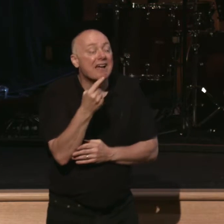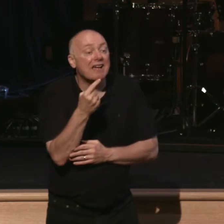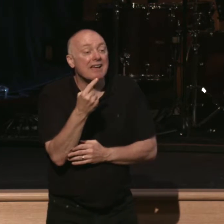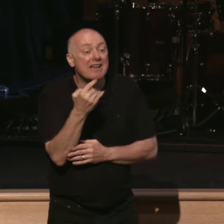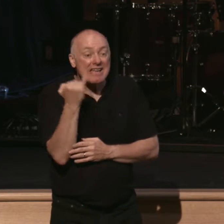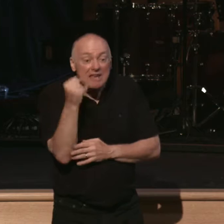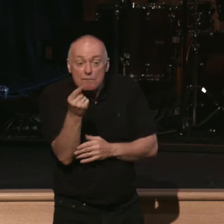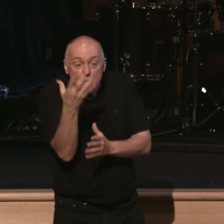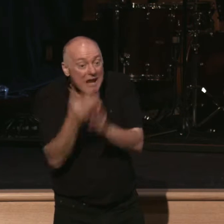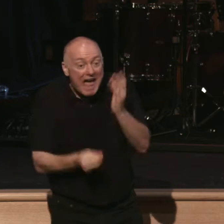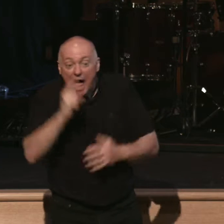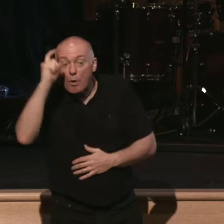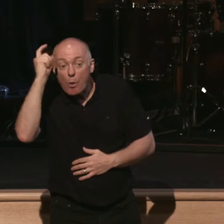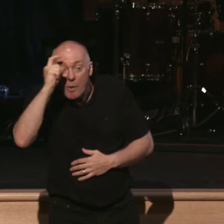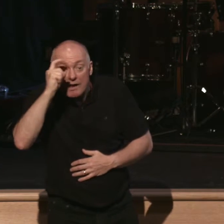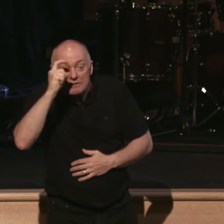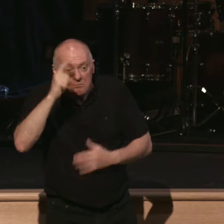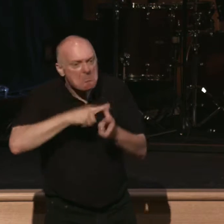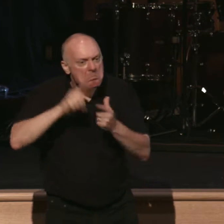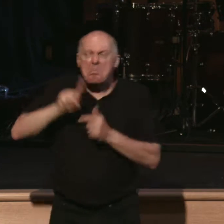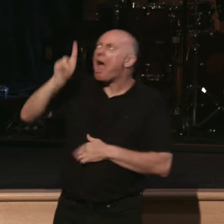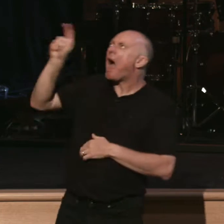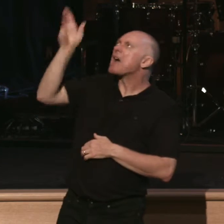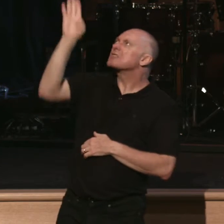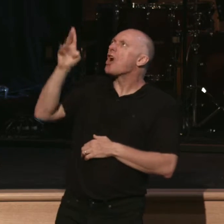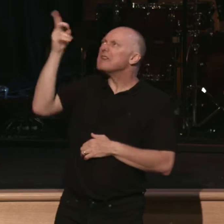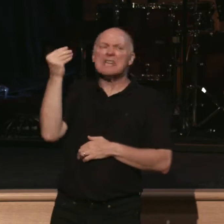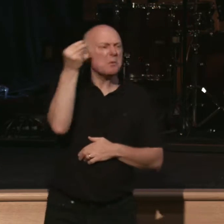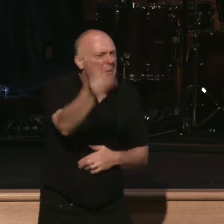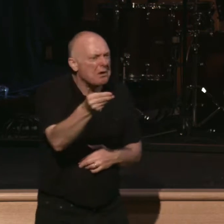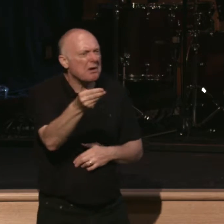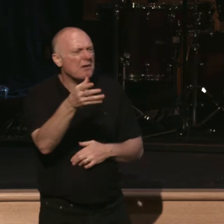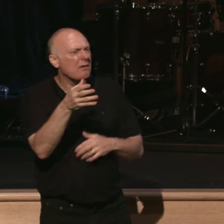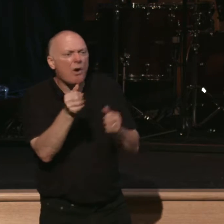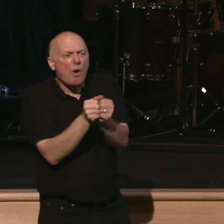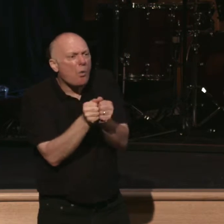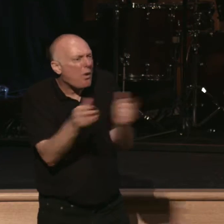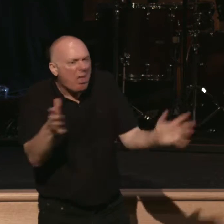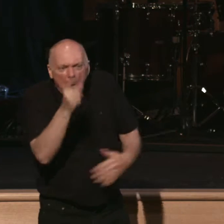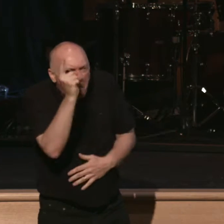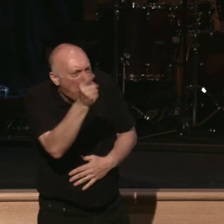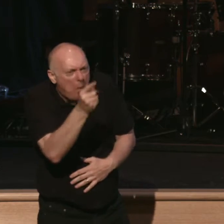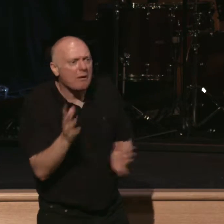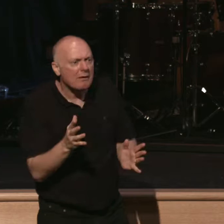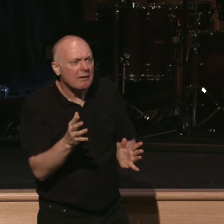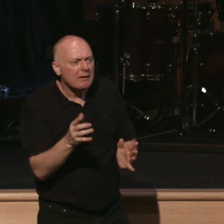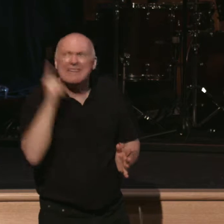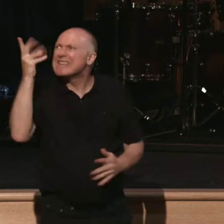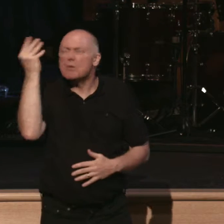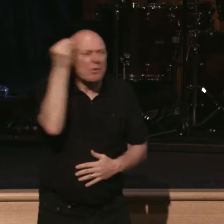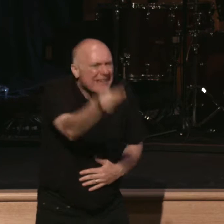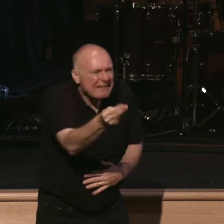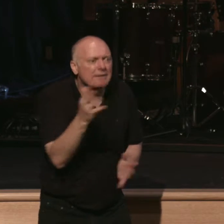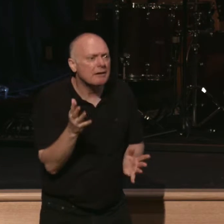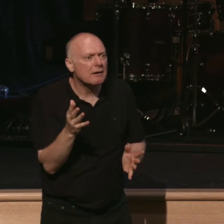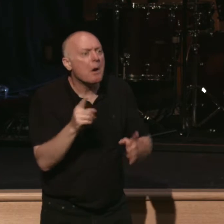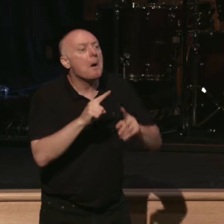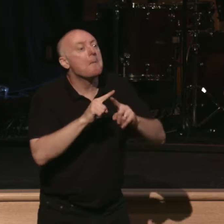you lacks wisdom, let him ask God who gives generously to all without reproach, and it will be given to him. But let him ask in